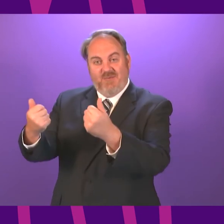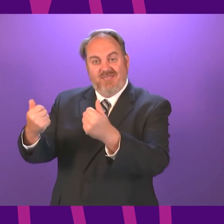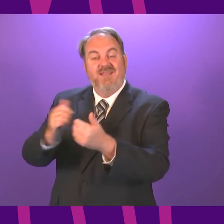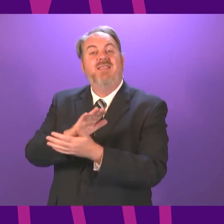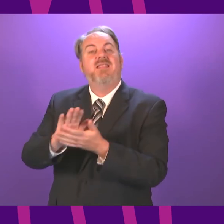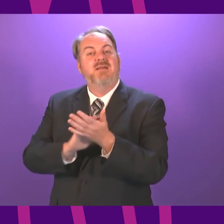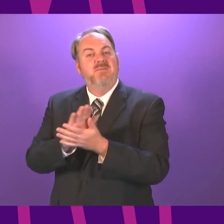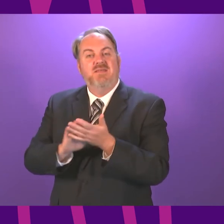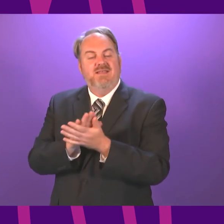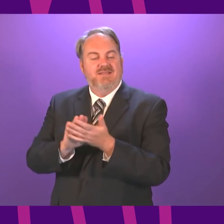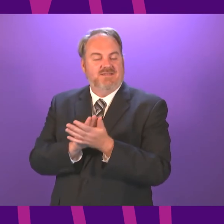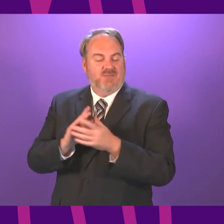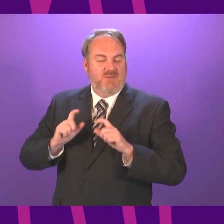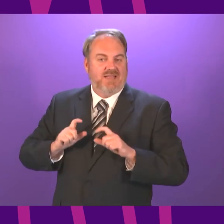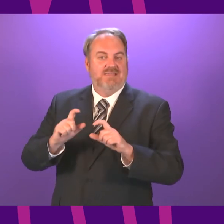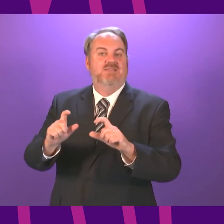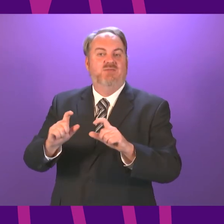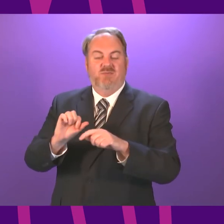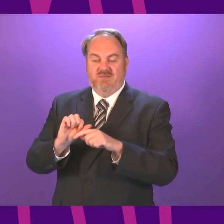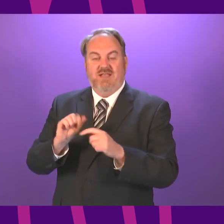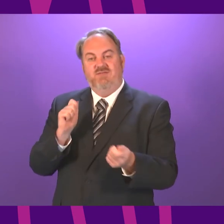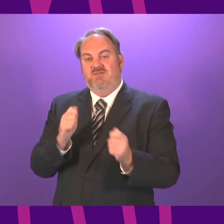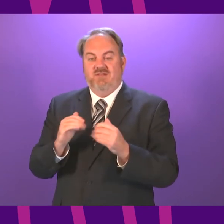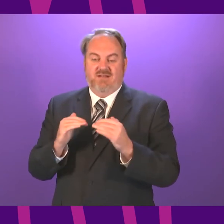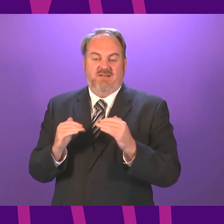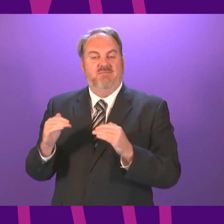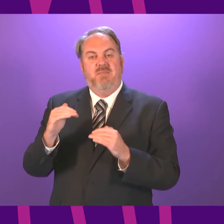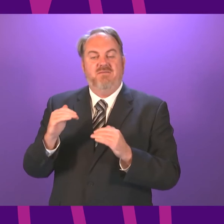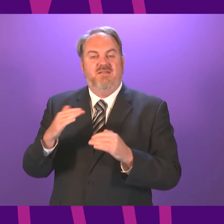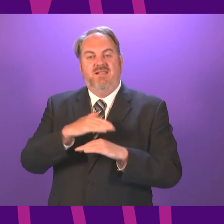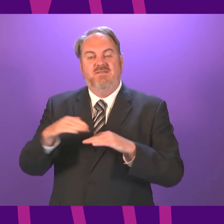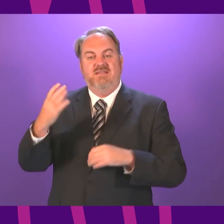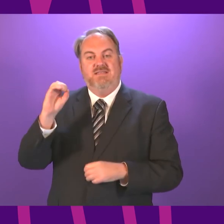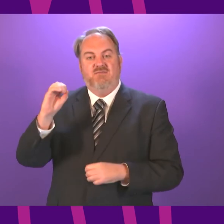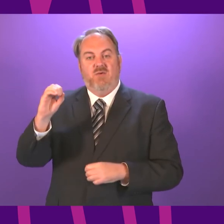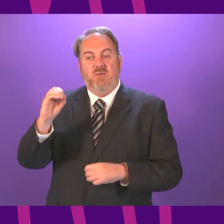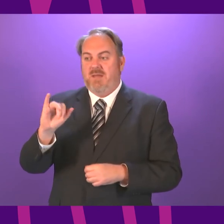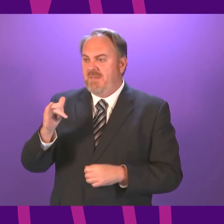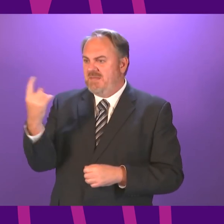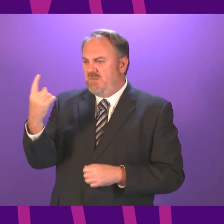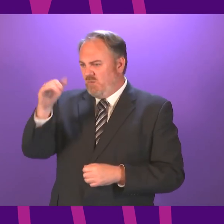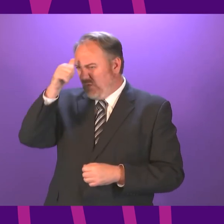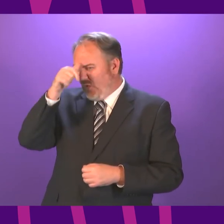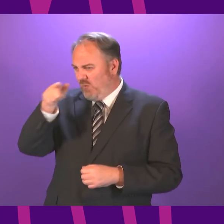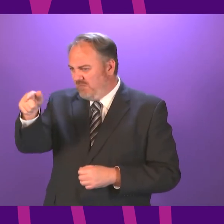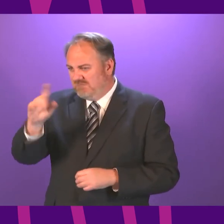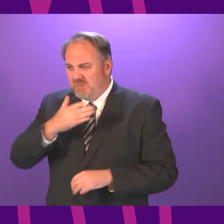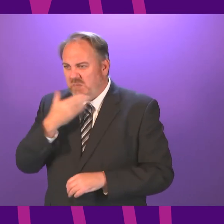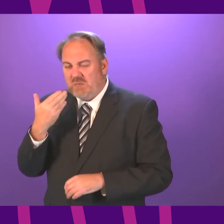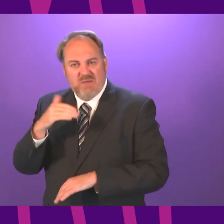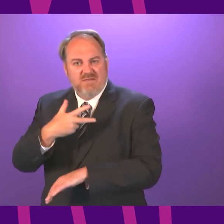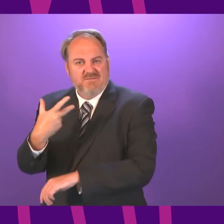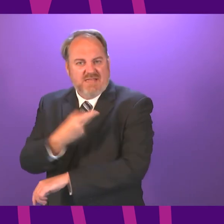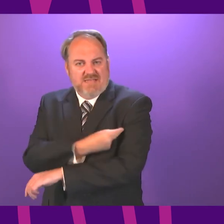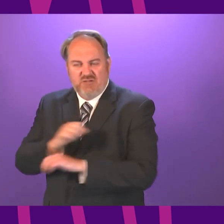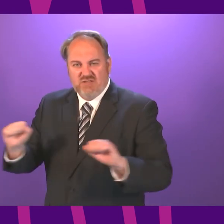beyond level zero. But we may still advise people, if you're with somebody who's not fully vaccinated, if you're with somebody more vulnerable, if you're in a